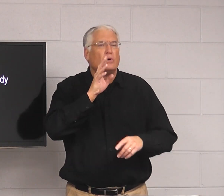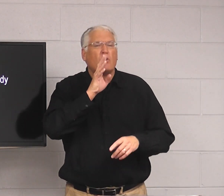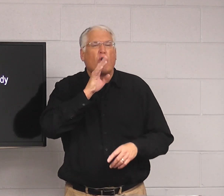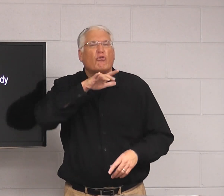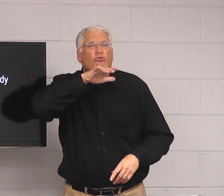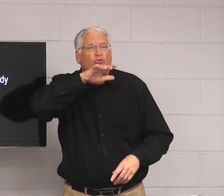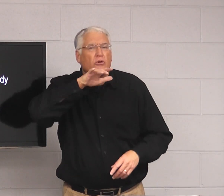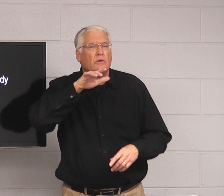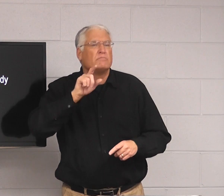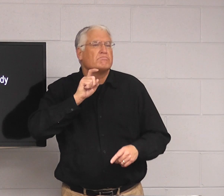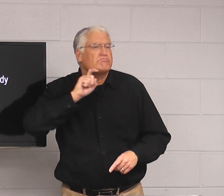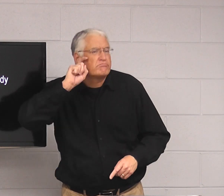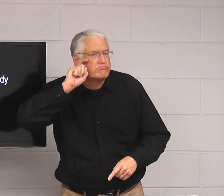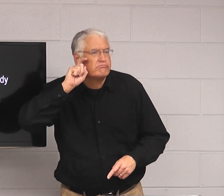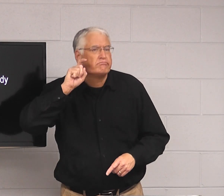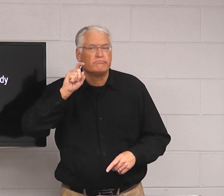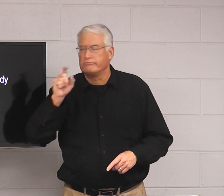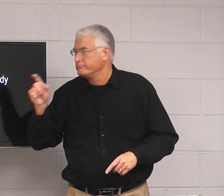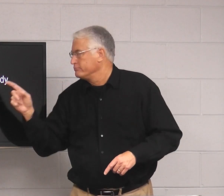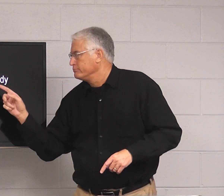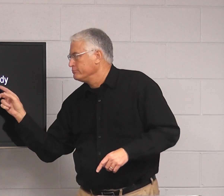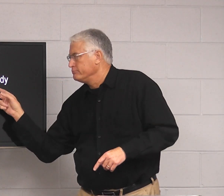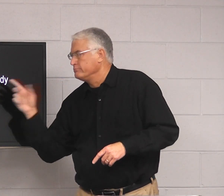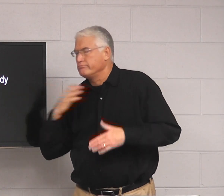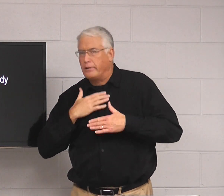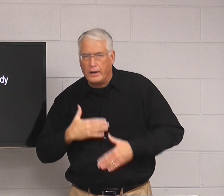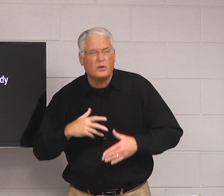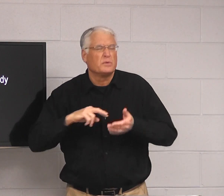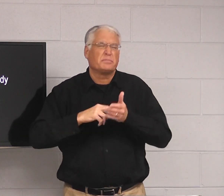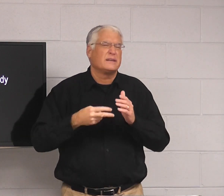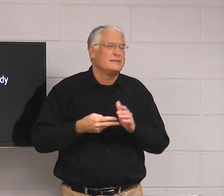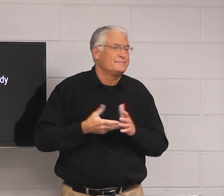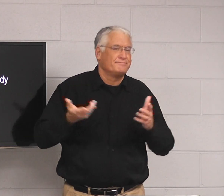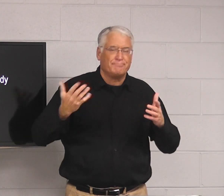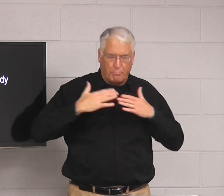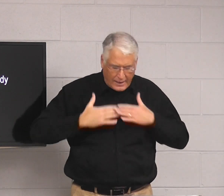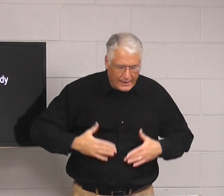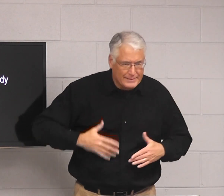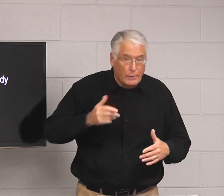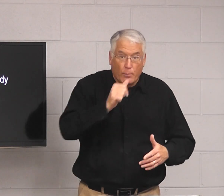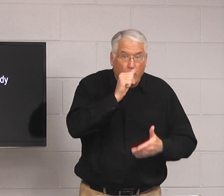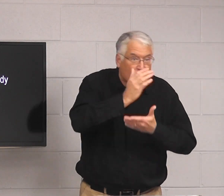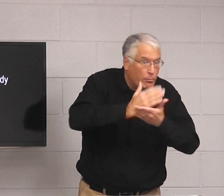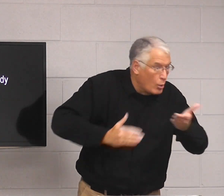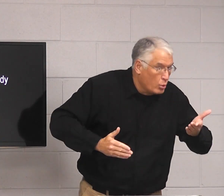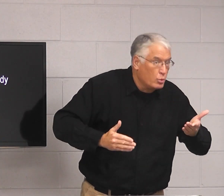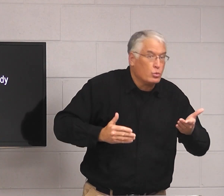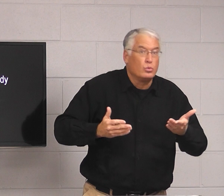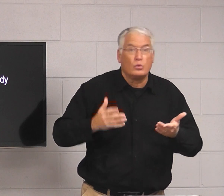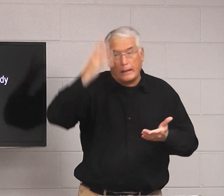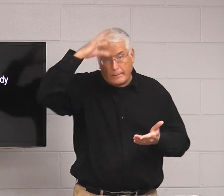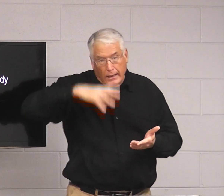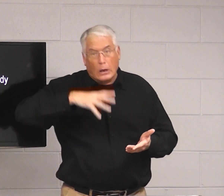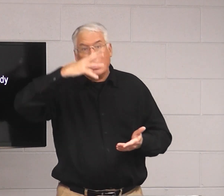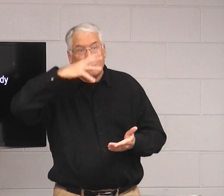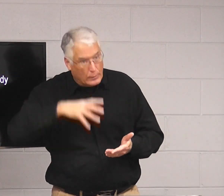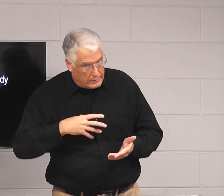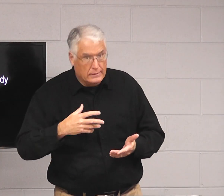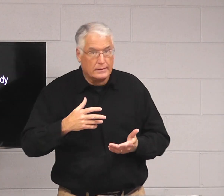dirty talk, about sex, or the body, meaning, your body, your private parts, man,